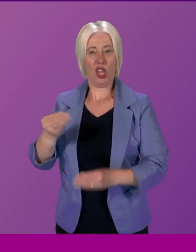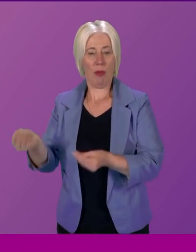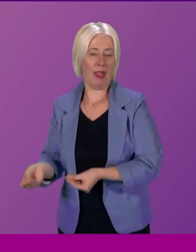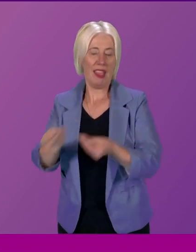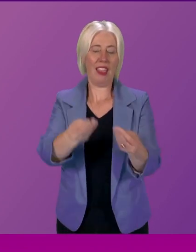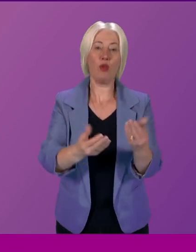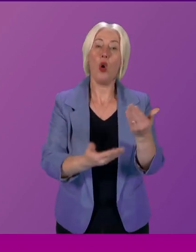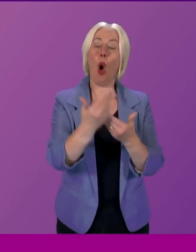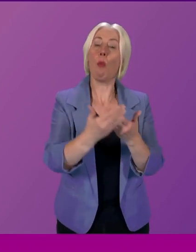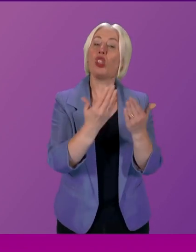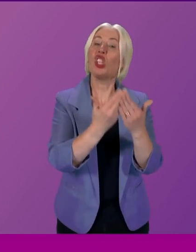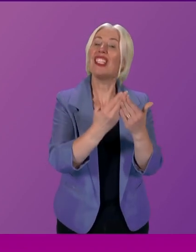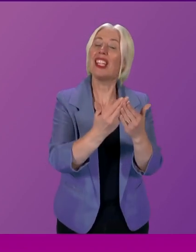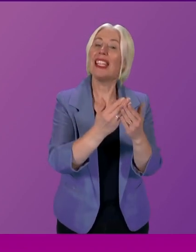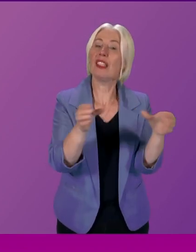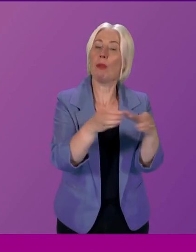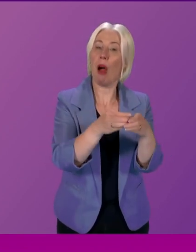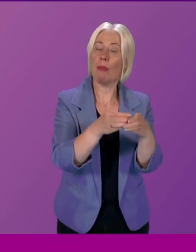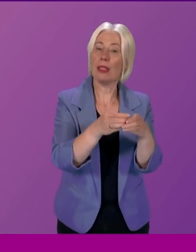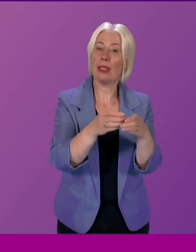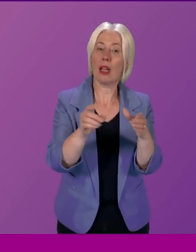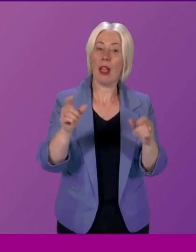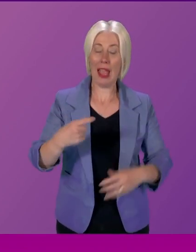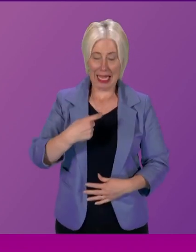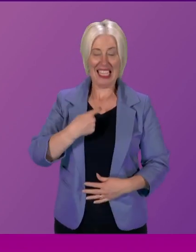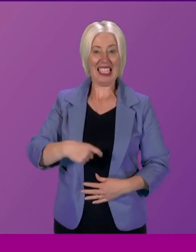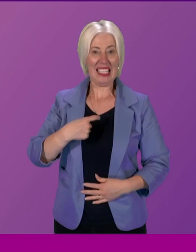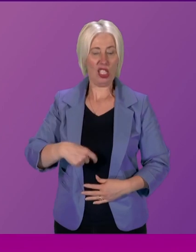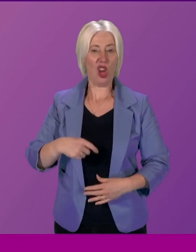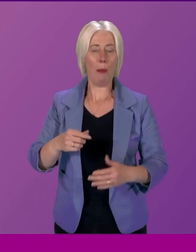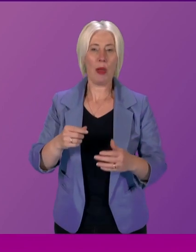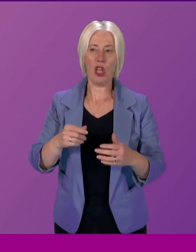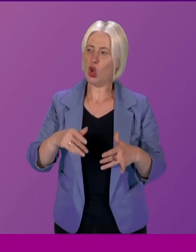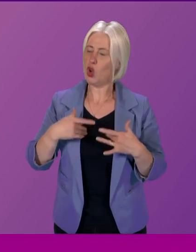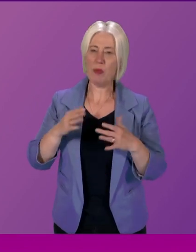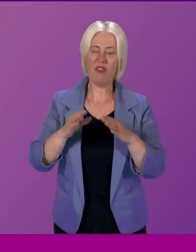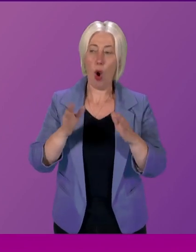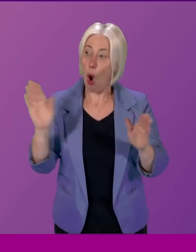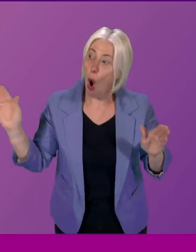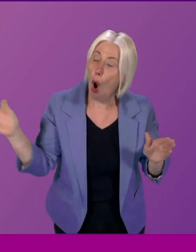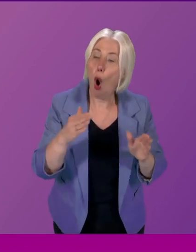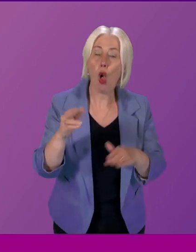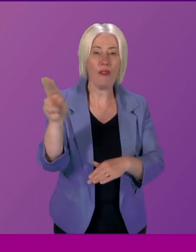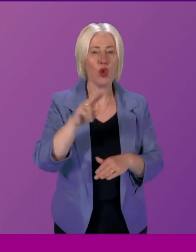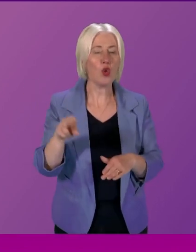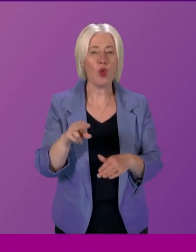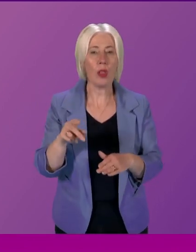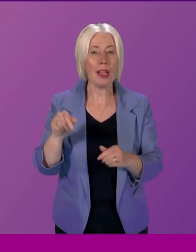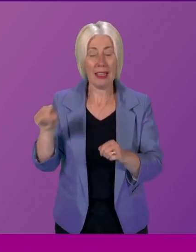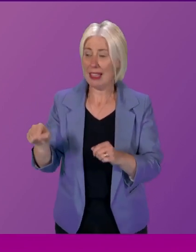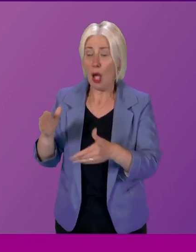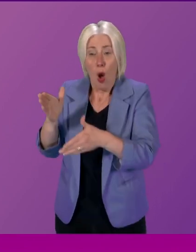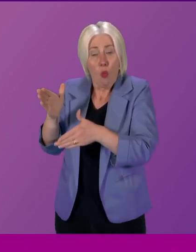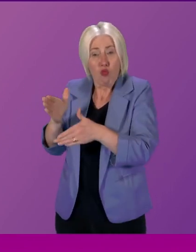now. If curriculum for excellence means anything, citizenship is a whole school endeavour. It certainly is in primary school. It must also be in